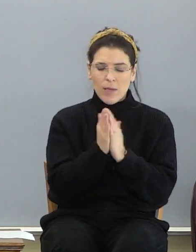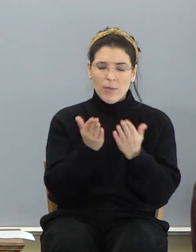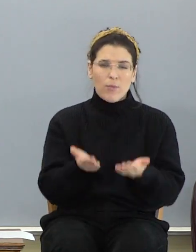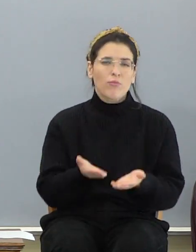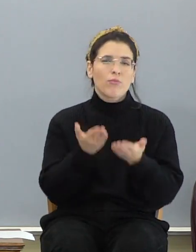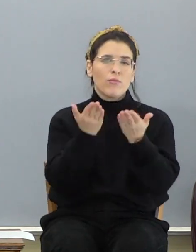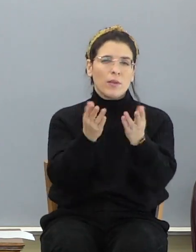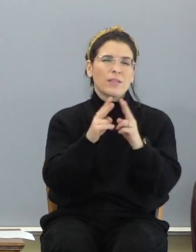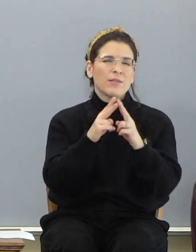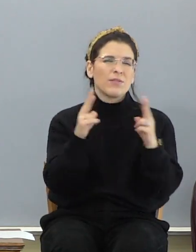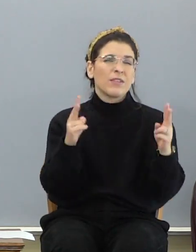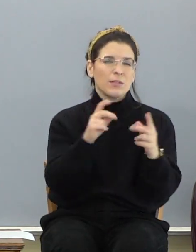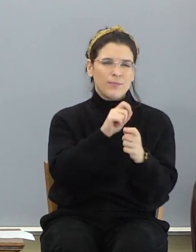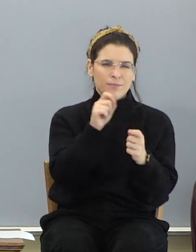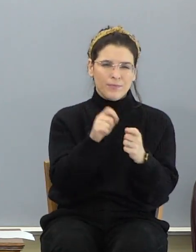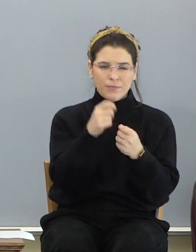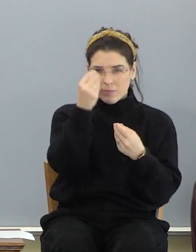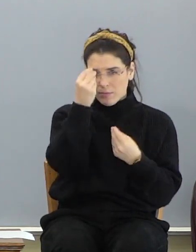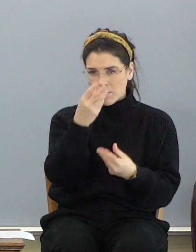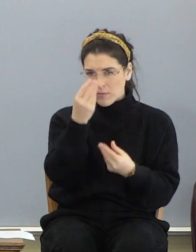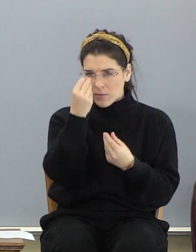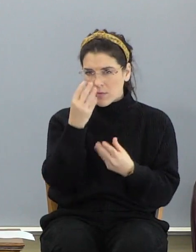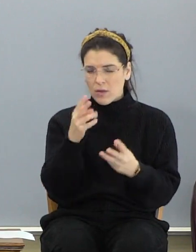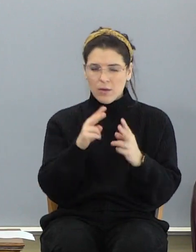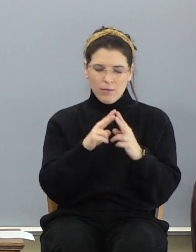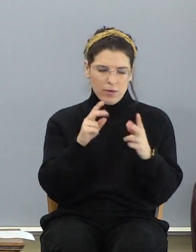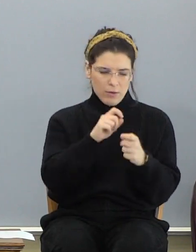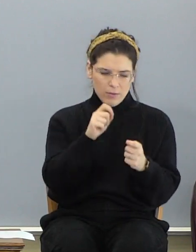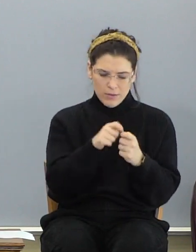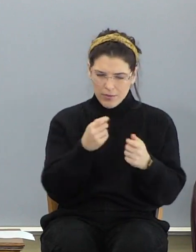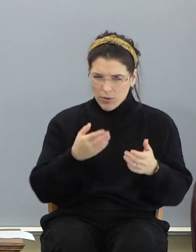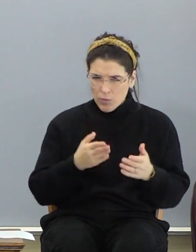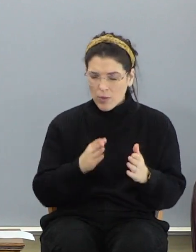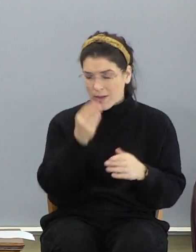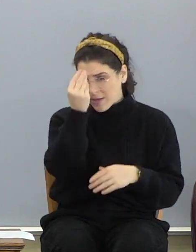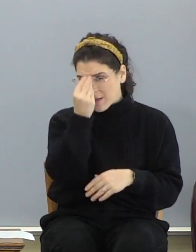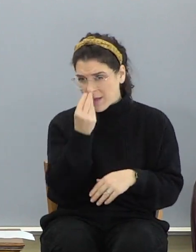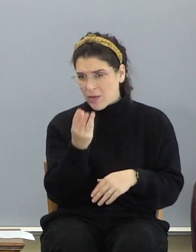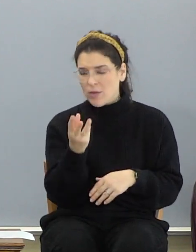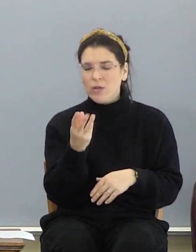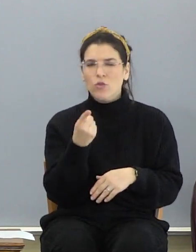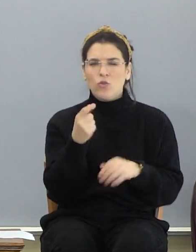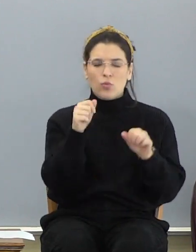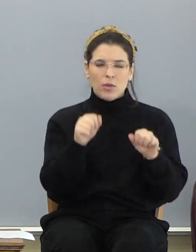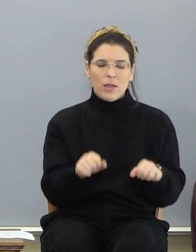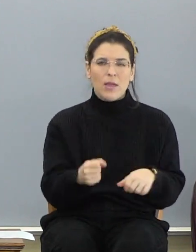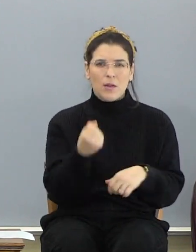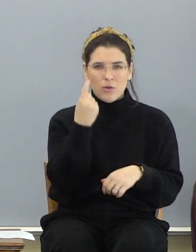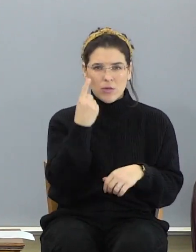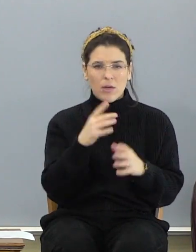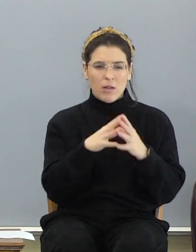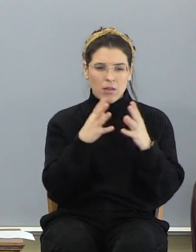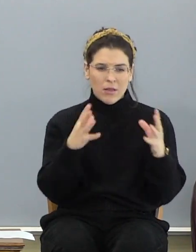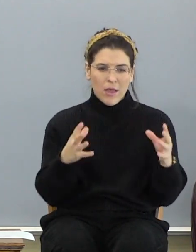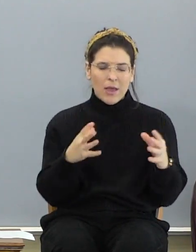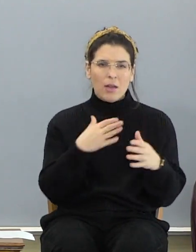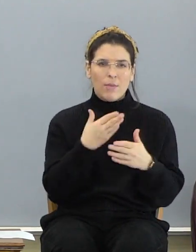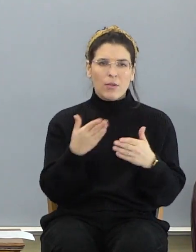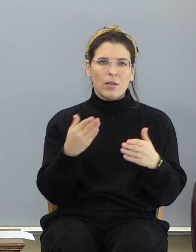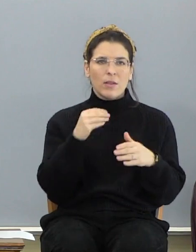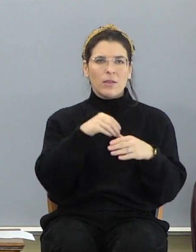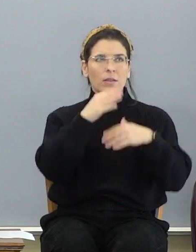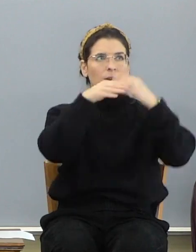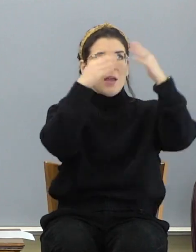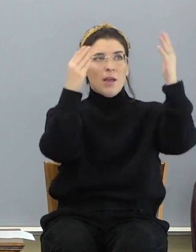some very specific information in a very specific way. just tells you these things so you can understand a lot about the things in heaven